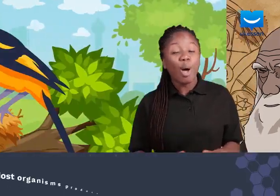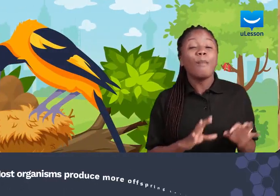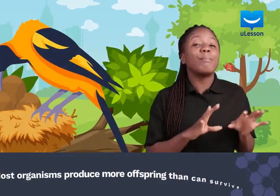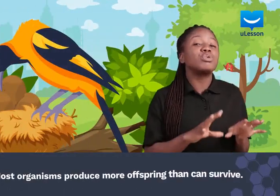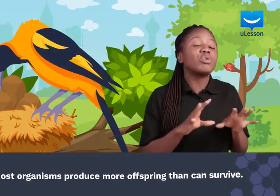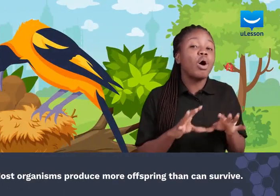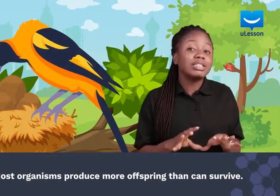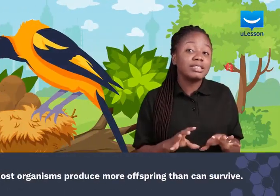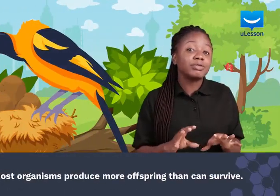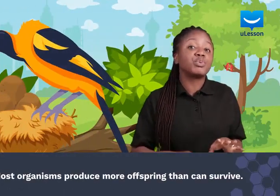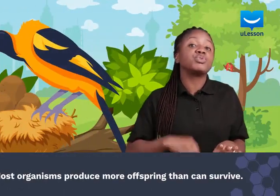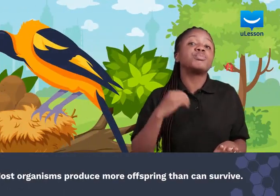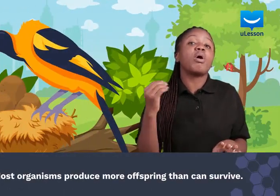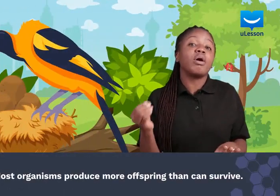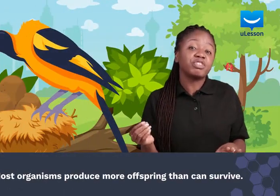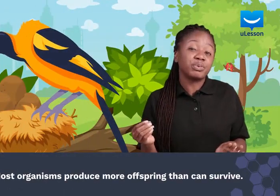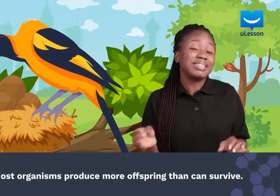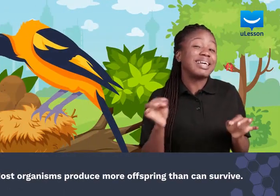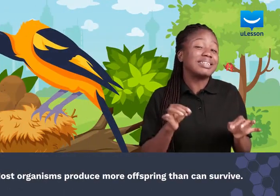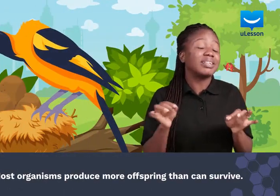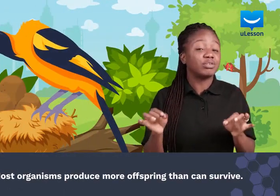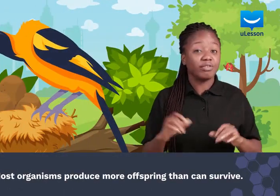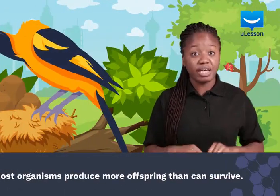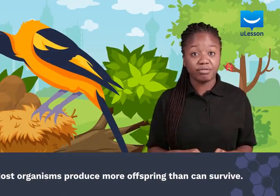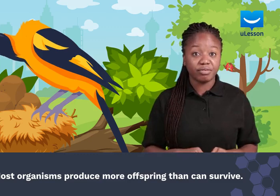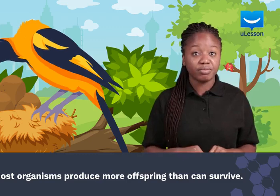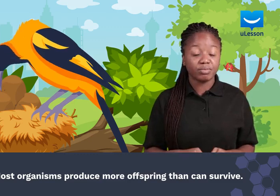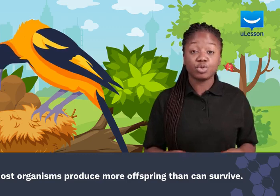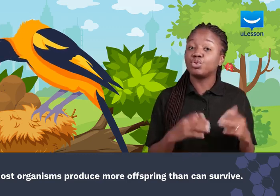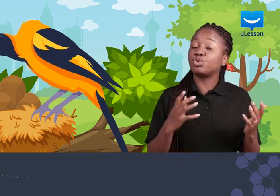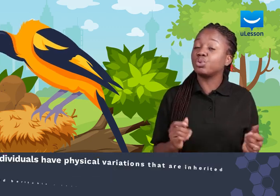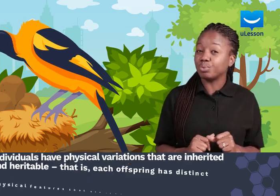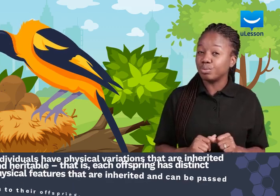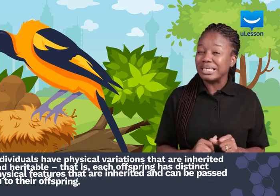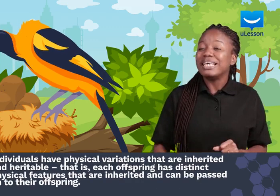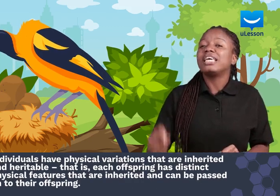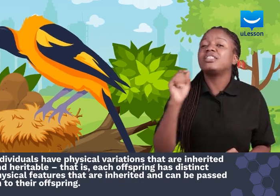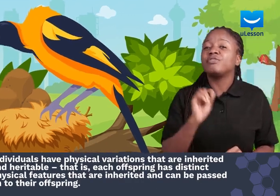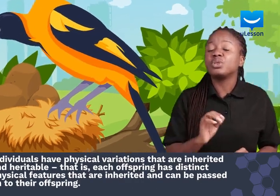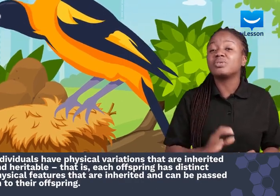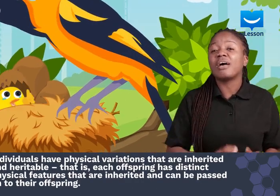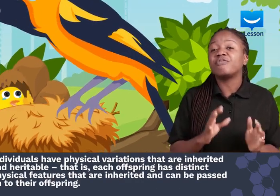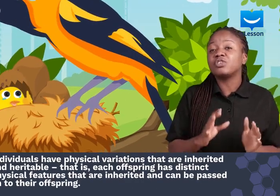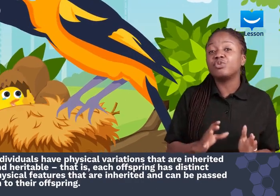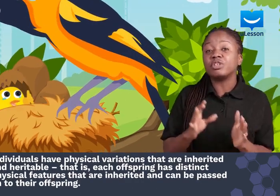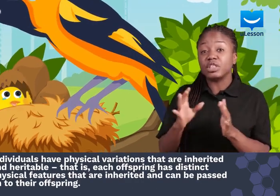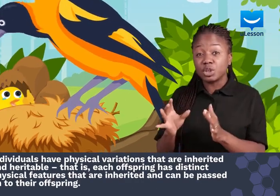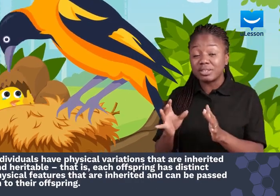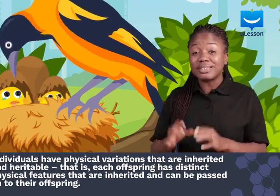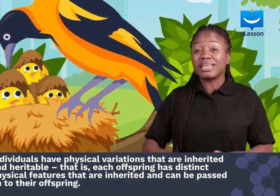most organisms produce more offspring than can survive. Two, individuals have physical variations that are